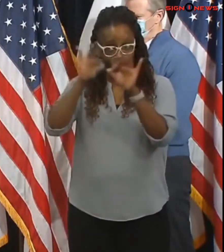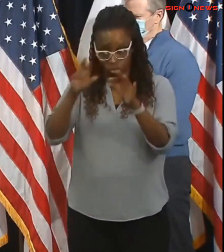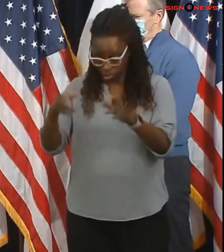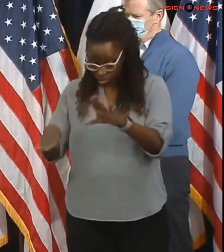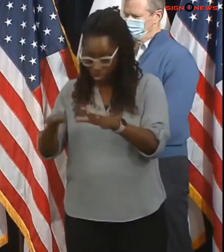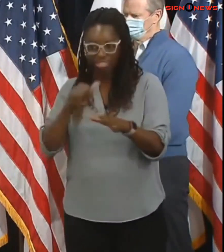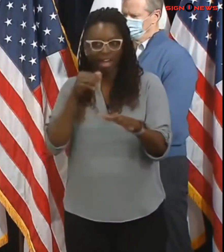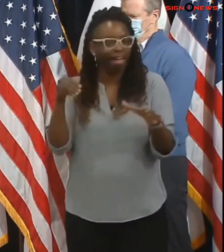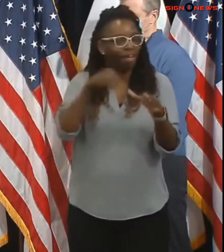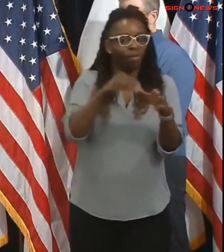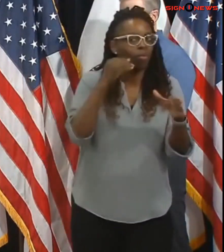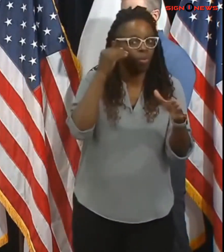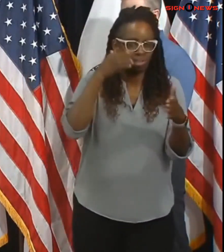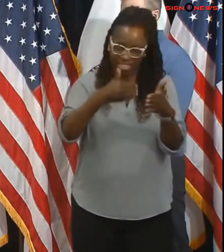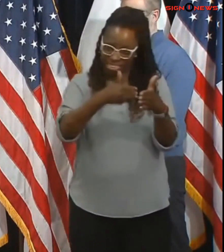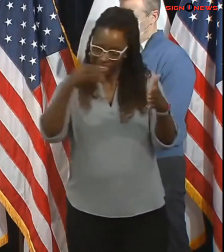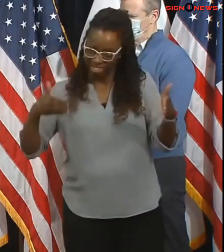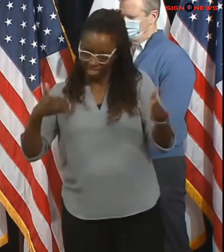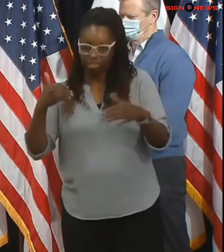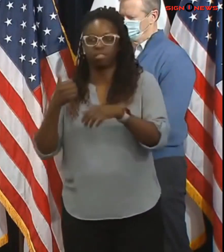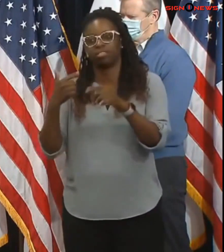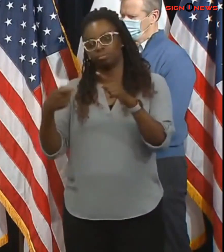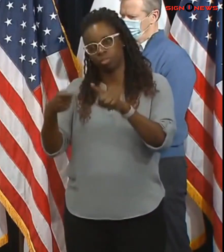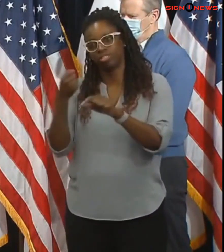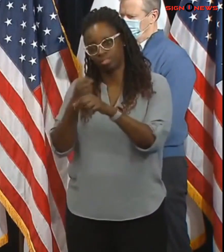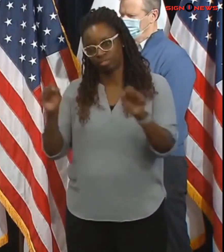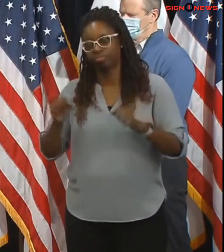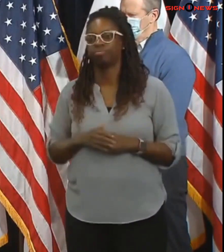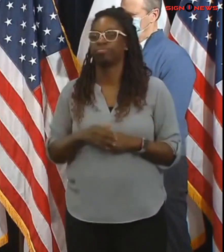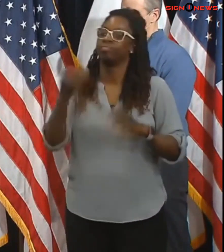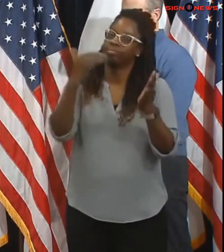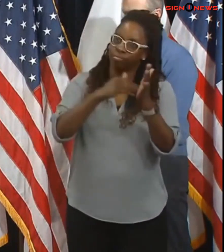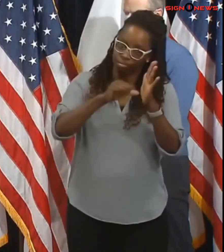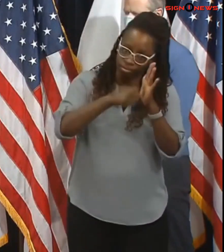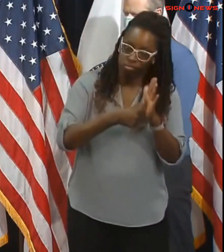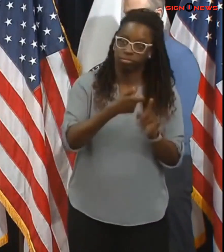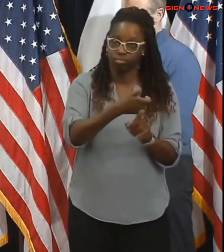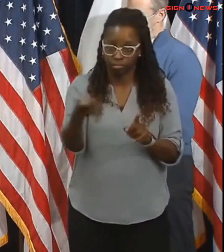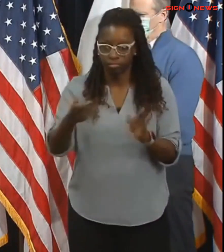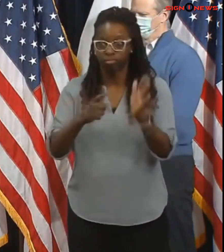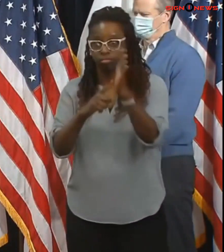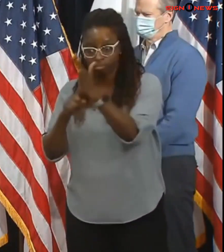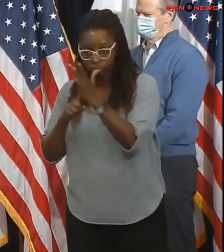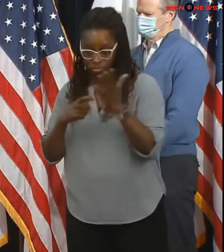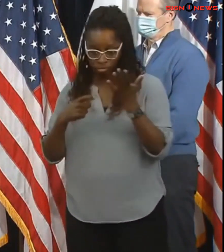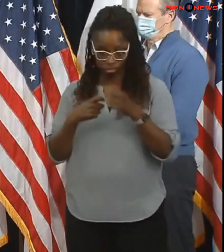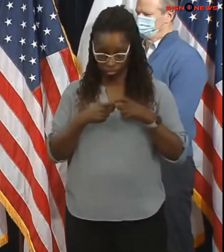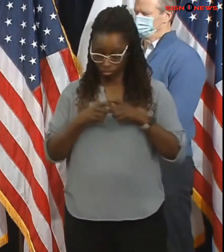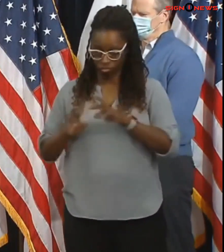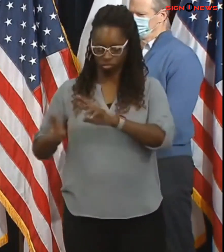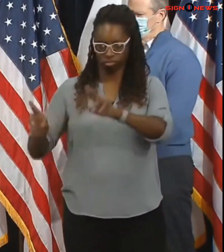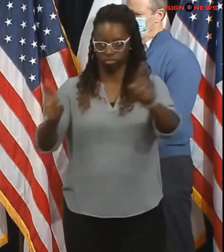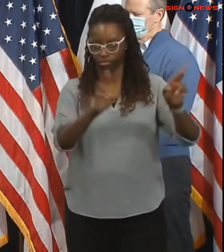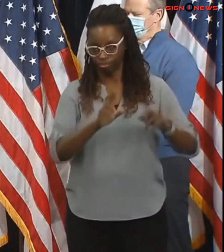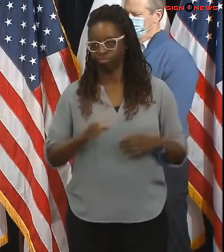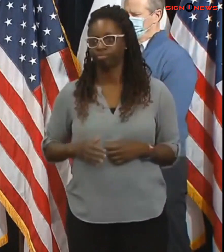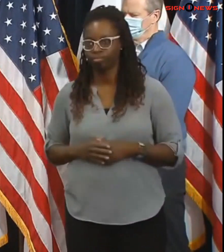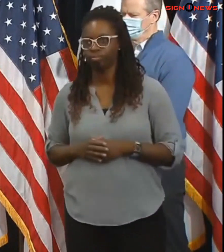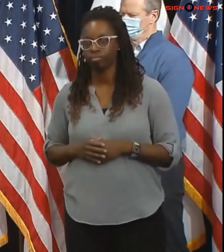now that if your medical equipment uses electricity please talk to your health care providers utility company and your personal support network